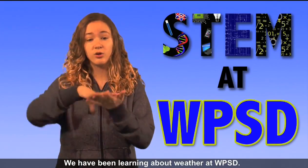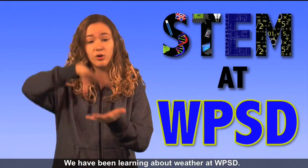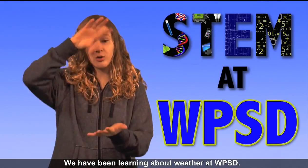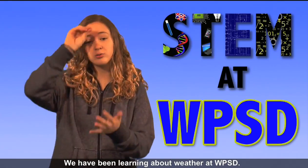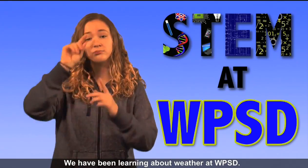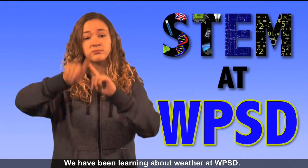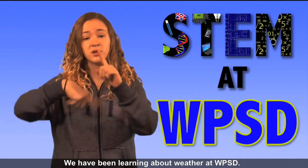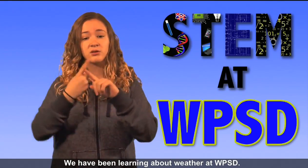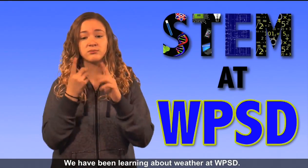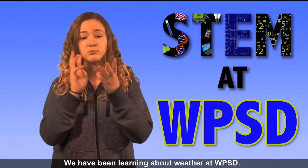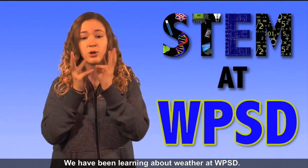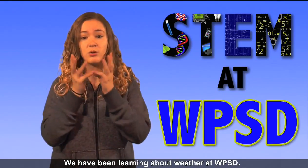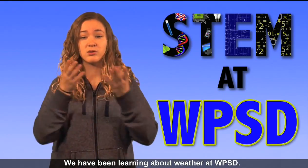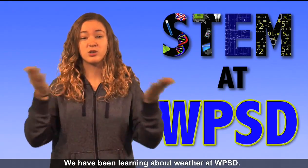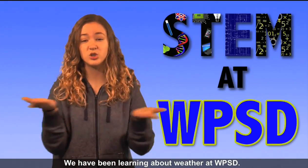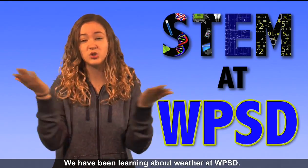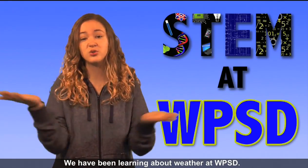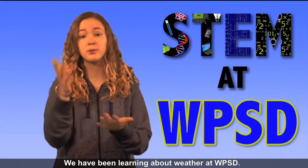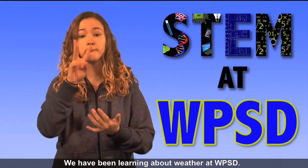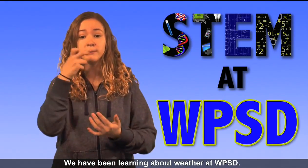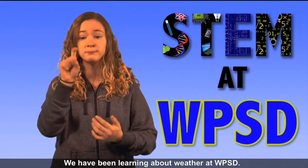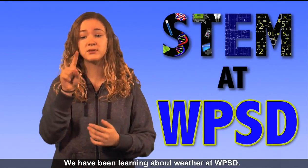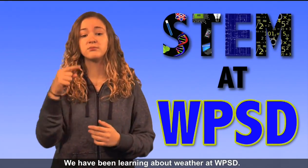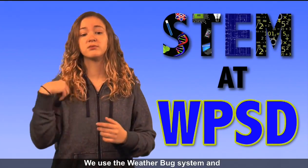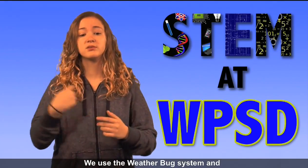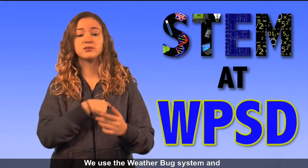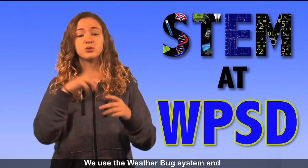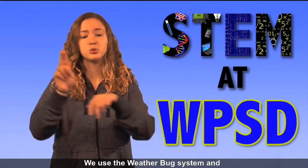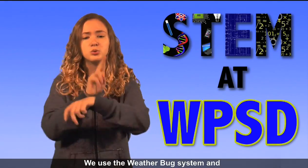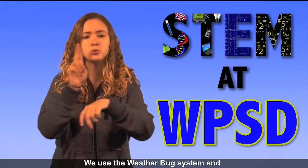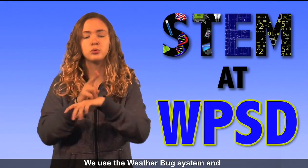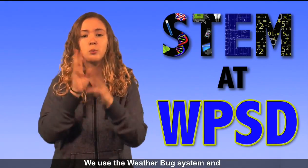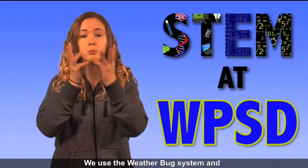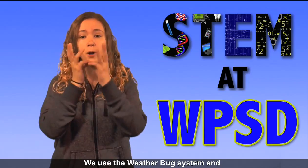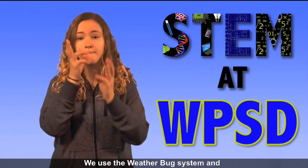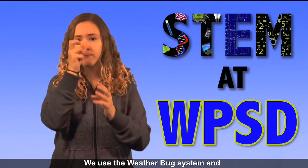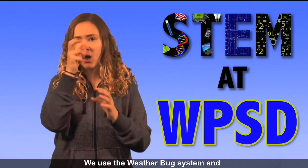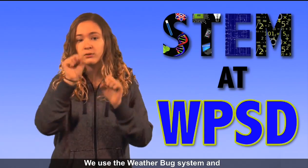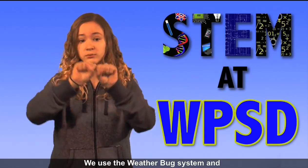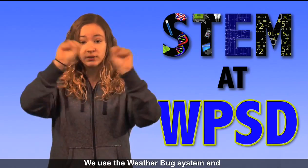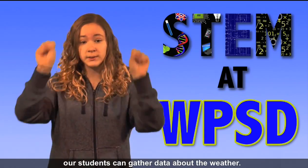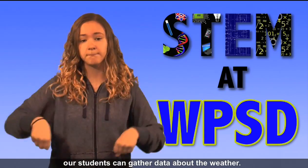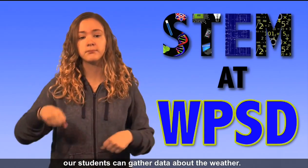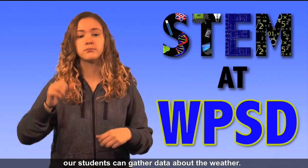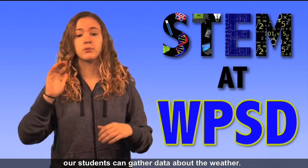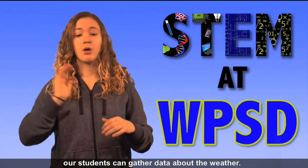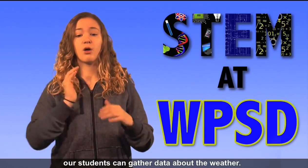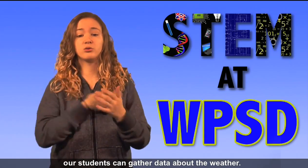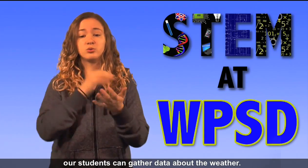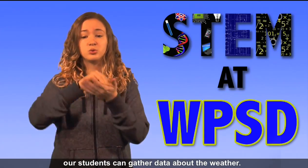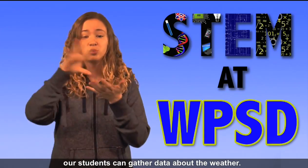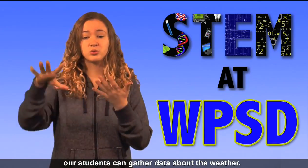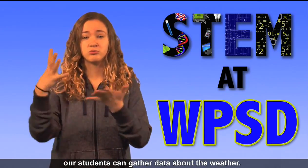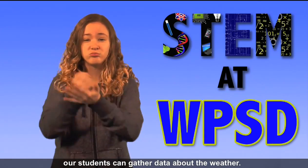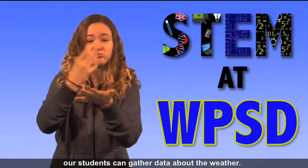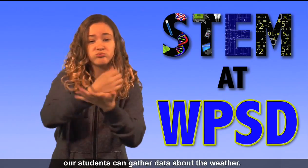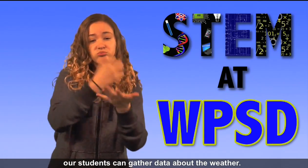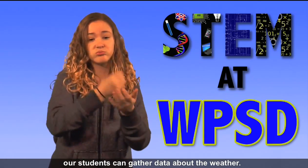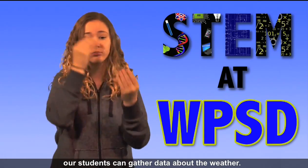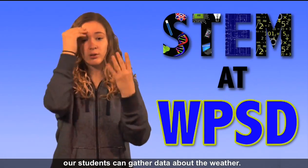We've been learning about weather at WPSD. We use the weather bug system so our students can gather data about